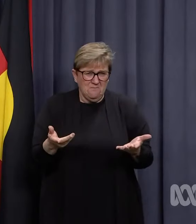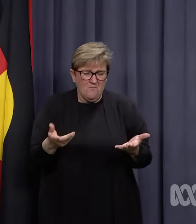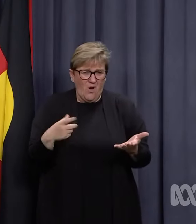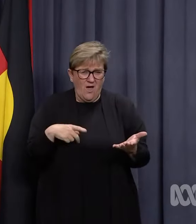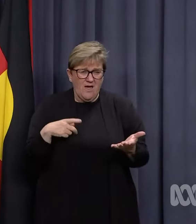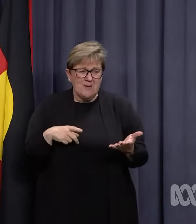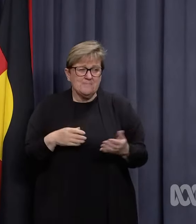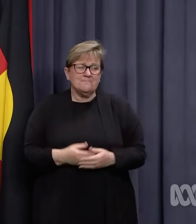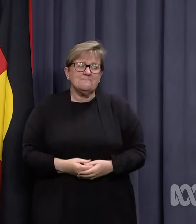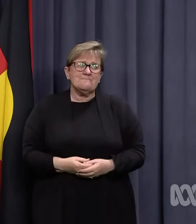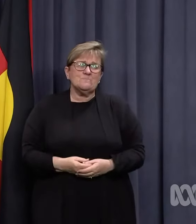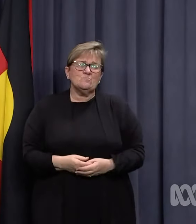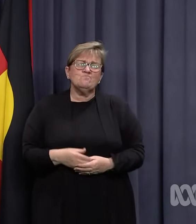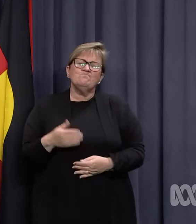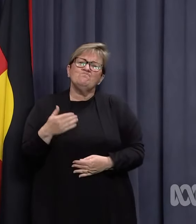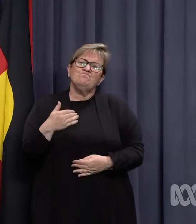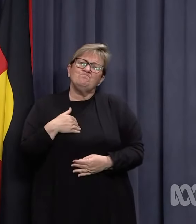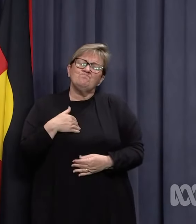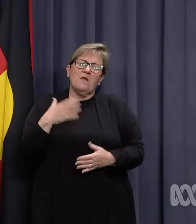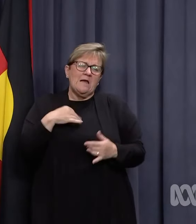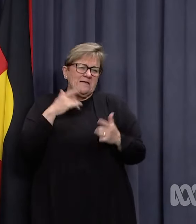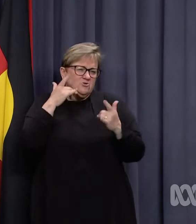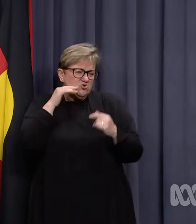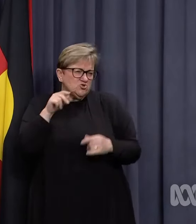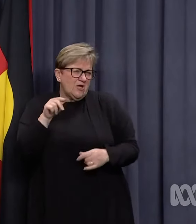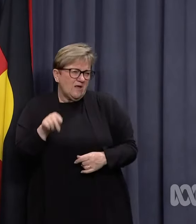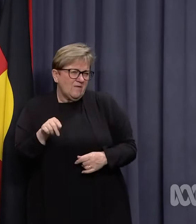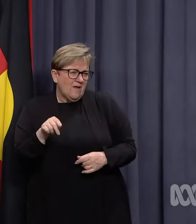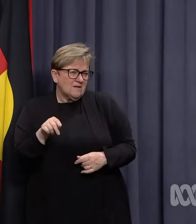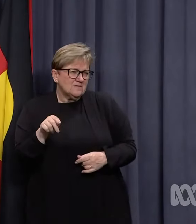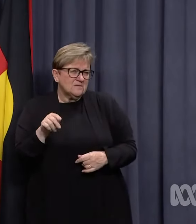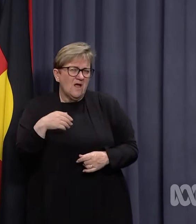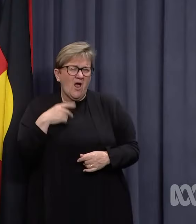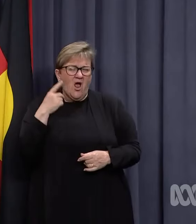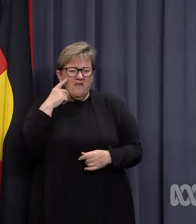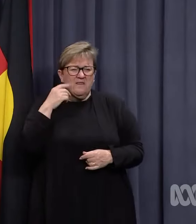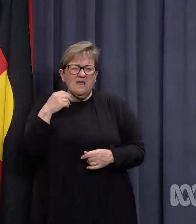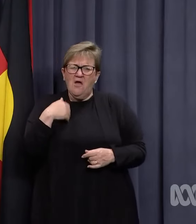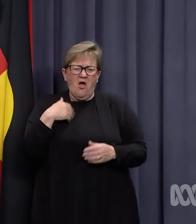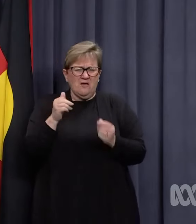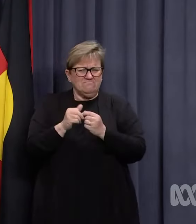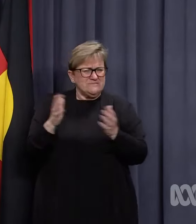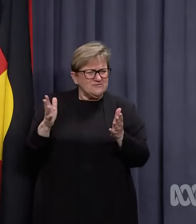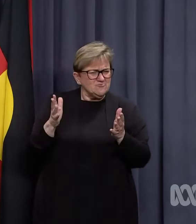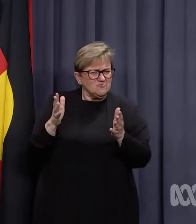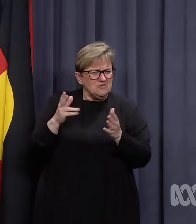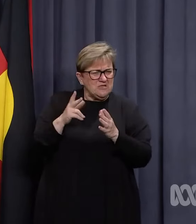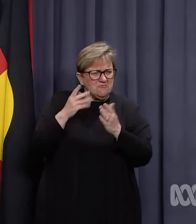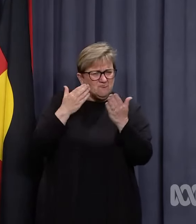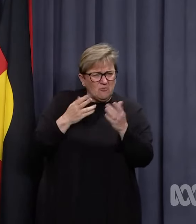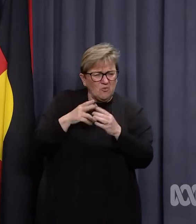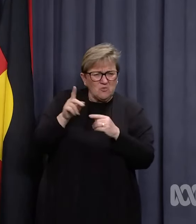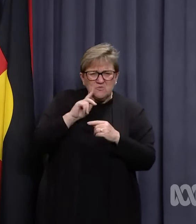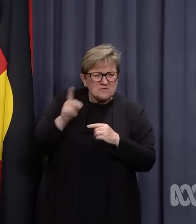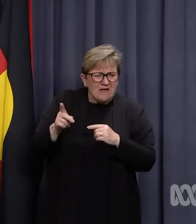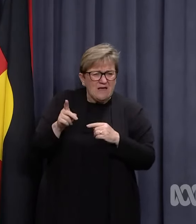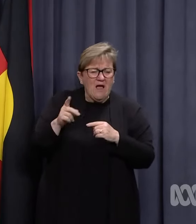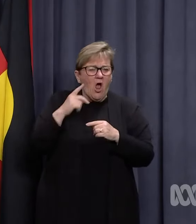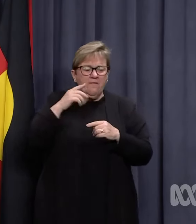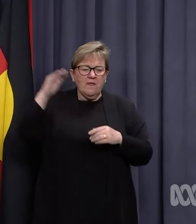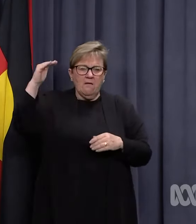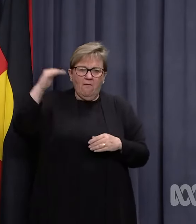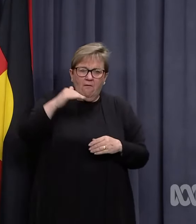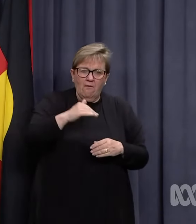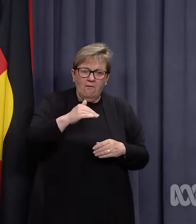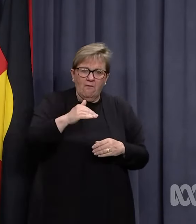Well, I would have to check that. I think I'd probably respectfully disagree. I think that it is tracking downwards.